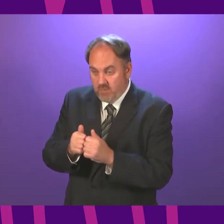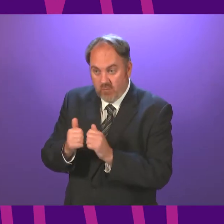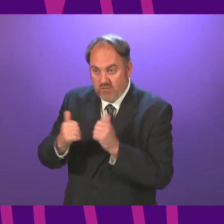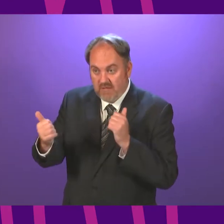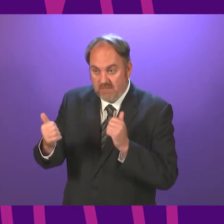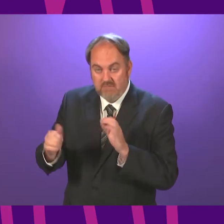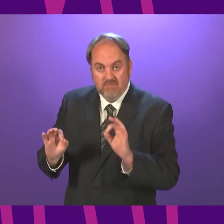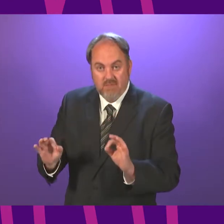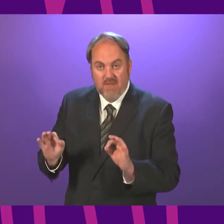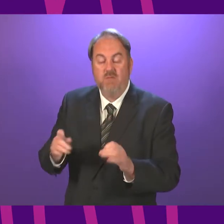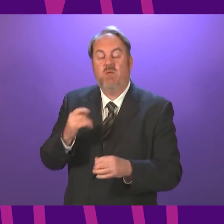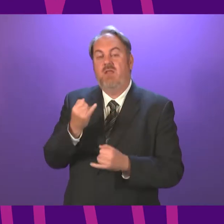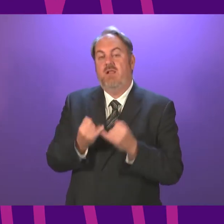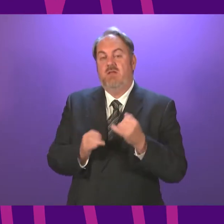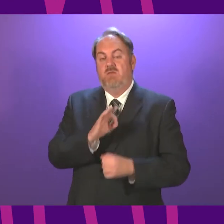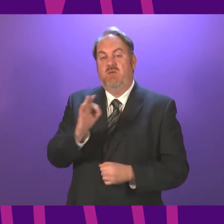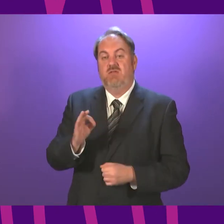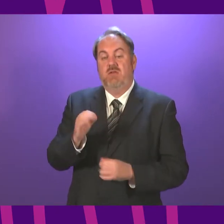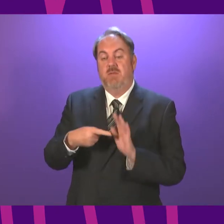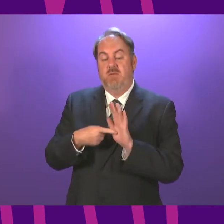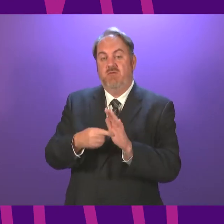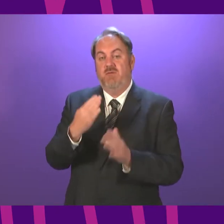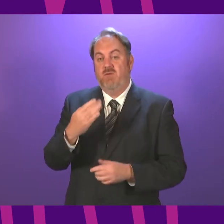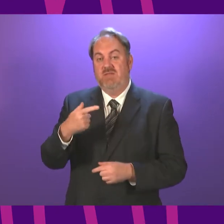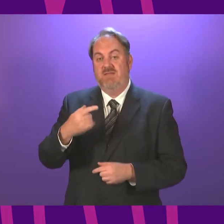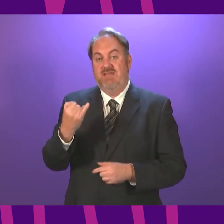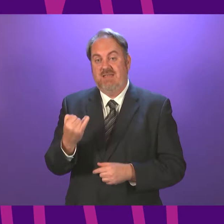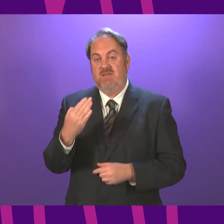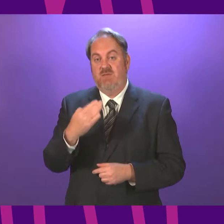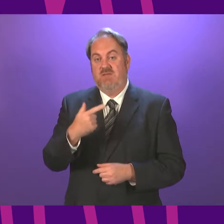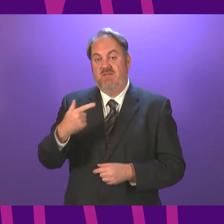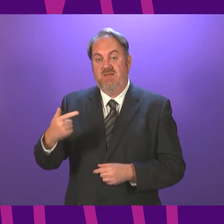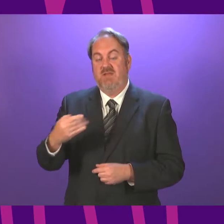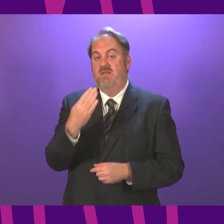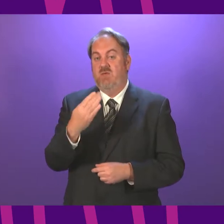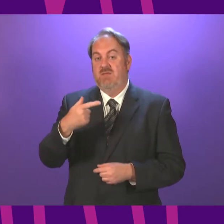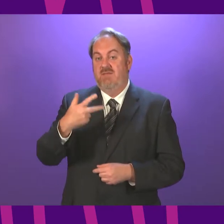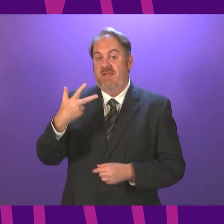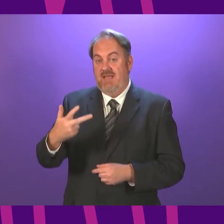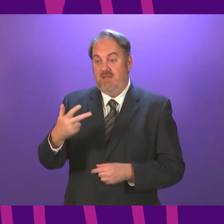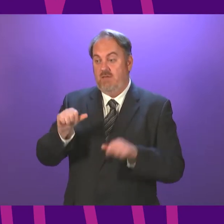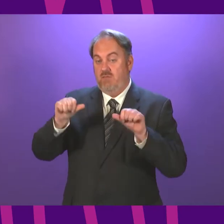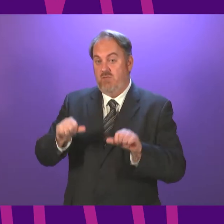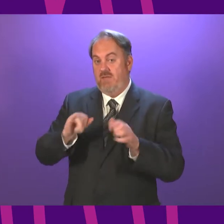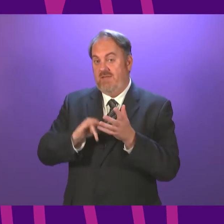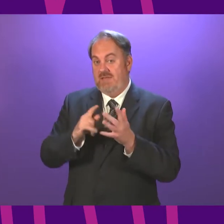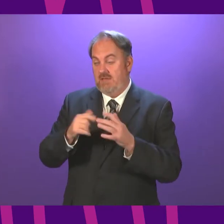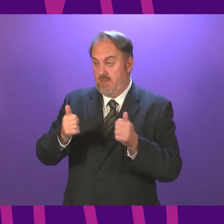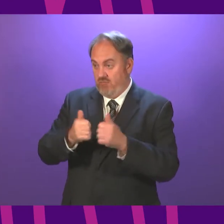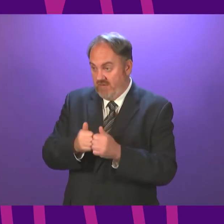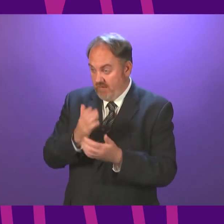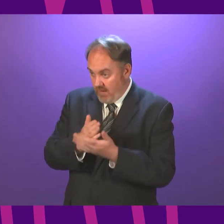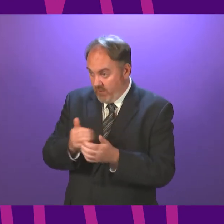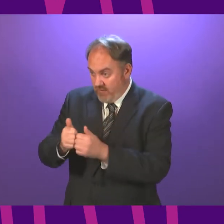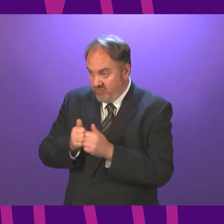The final question is that motions 476, 477 and 478, on approval of SSI's, be agreed. Are